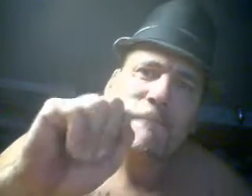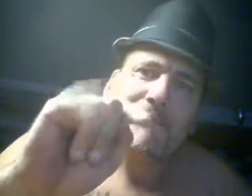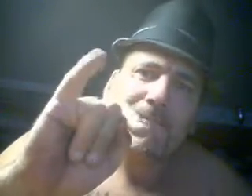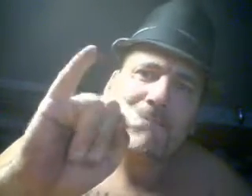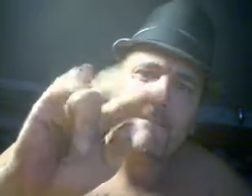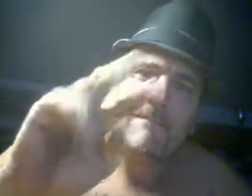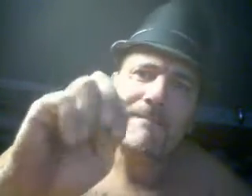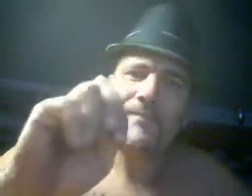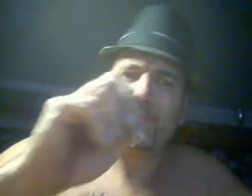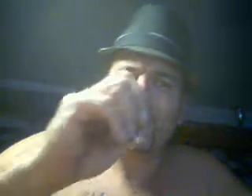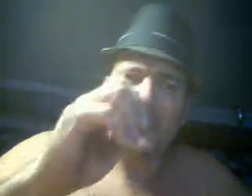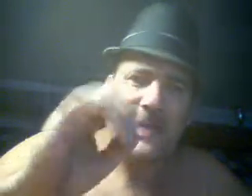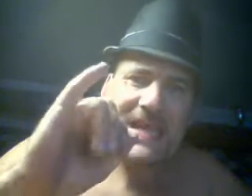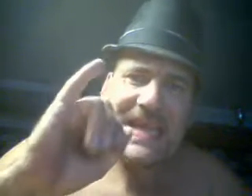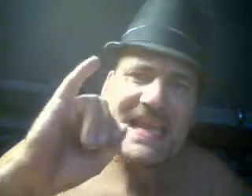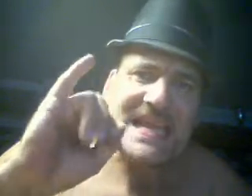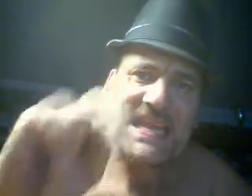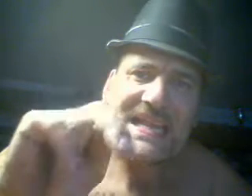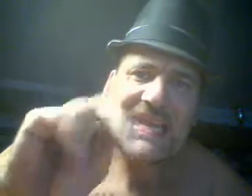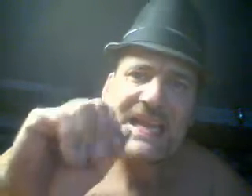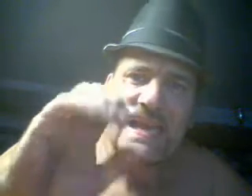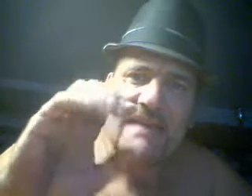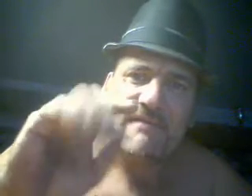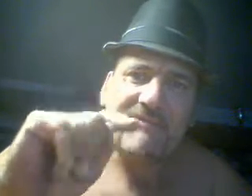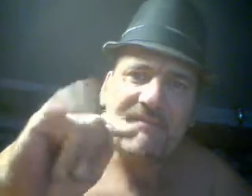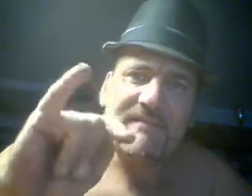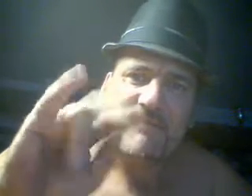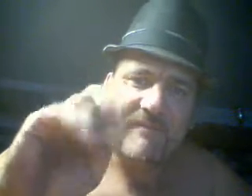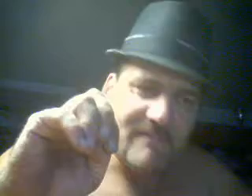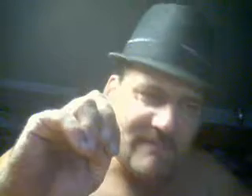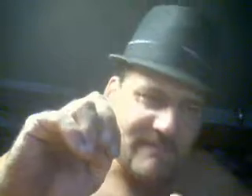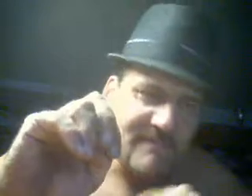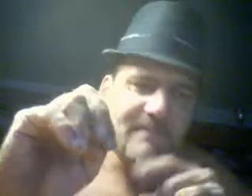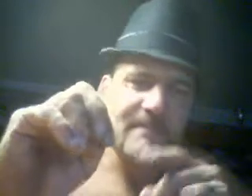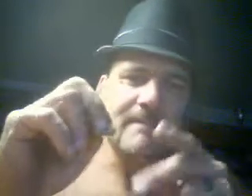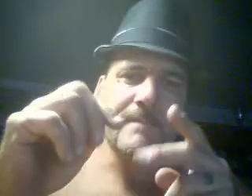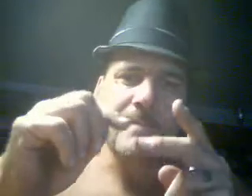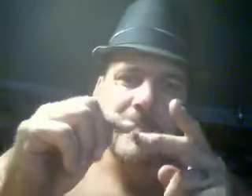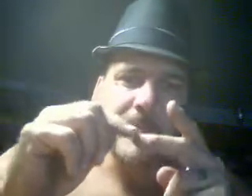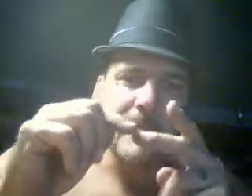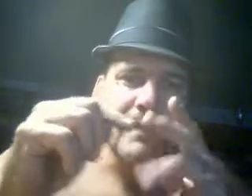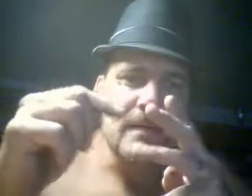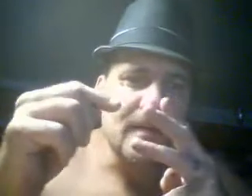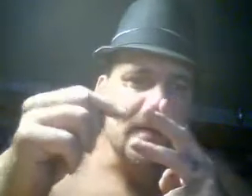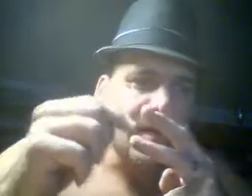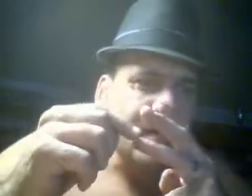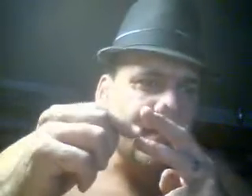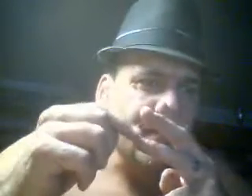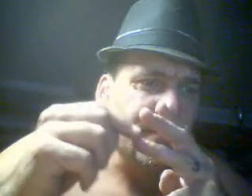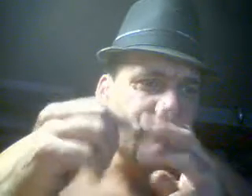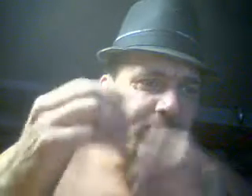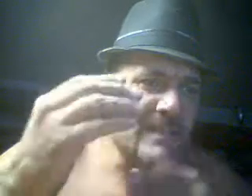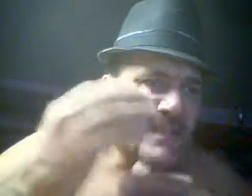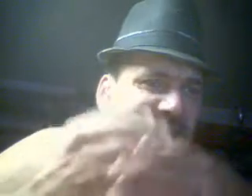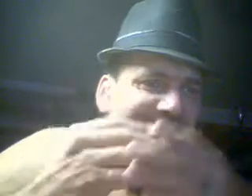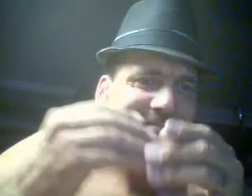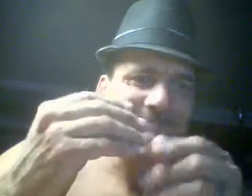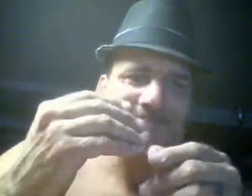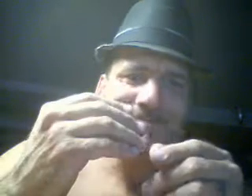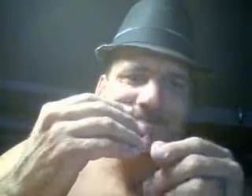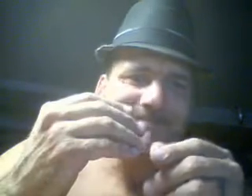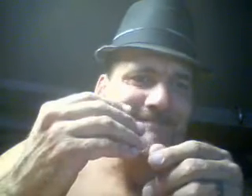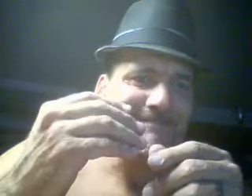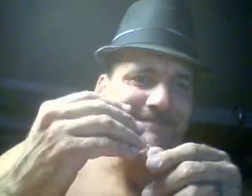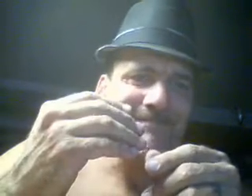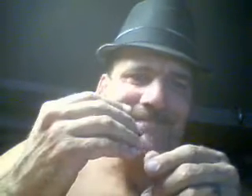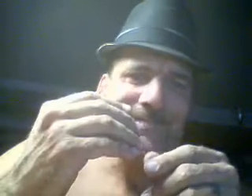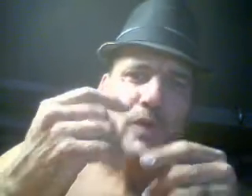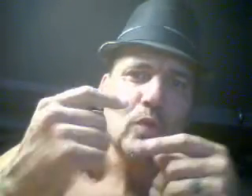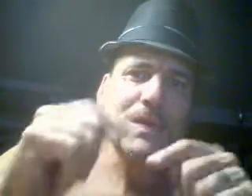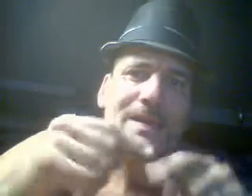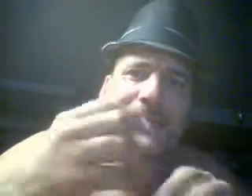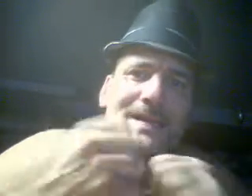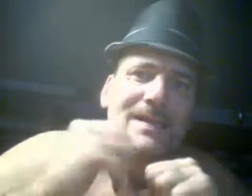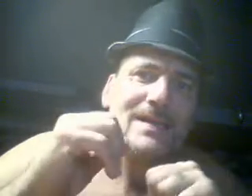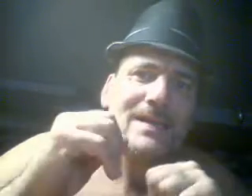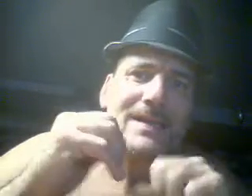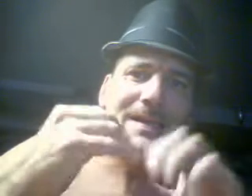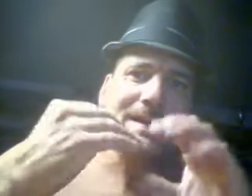when you had a lot of dreams That transformed your visions The fact that you saw the world affected all your decisions But it wasn't your fault,